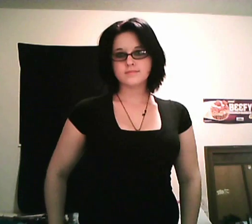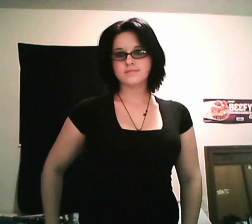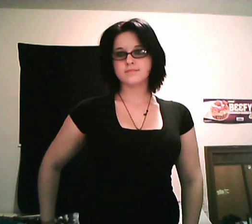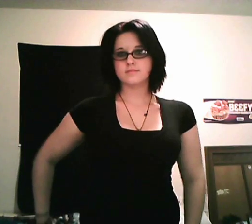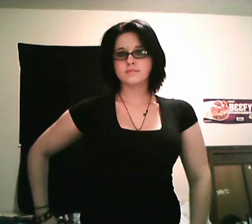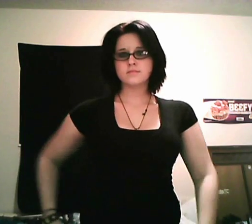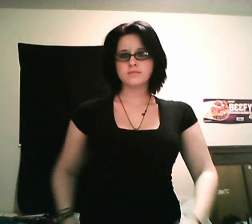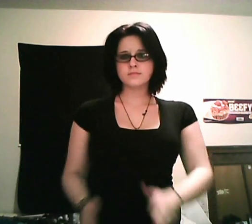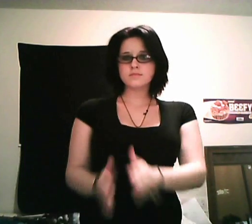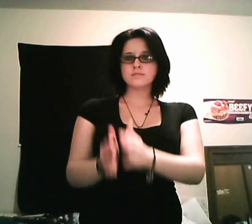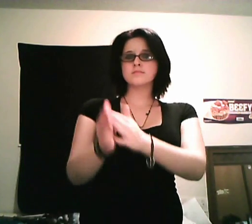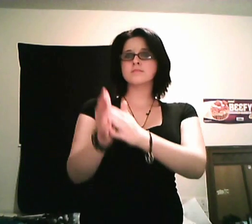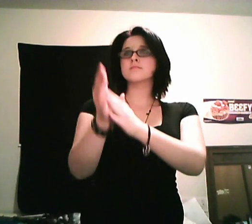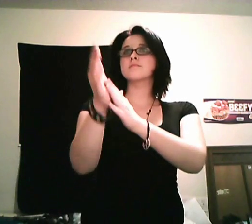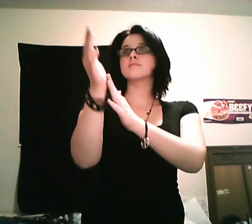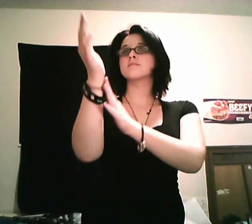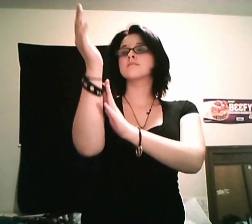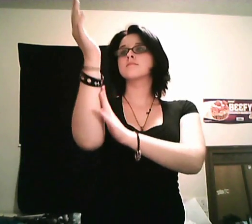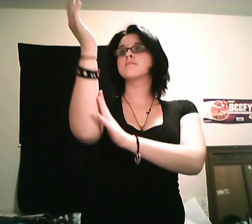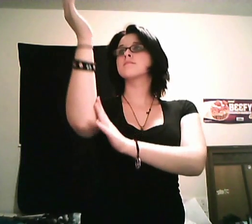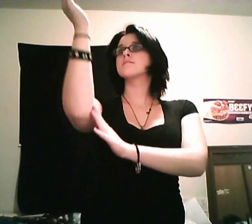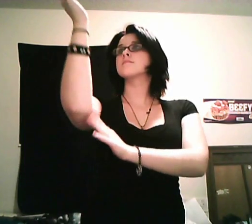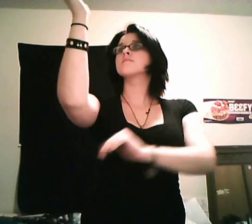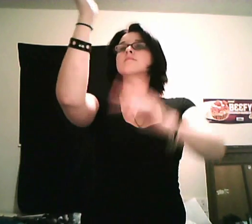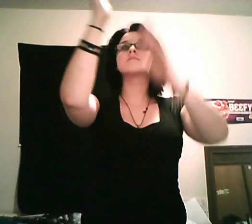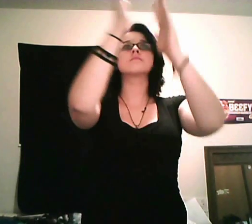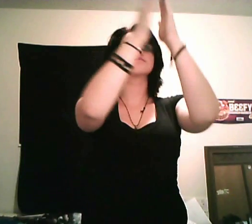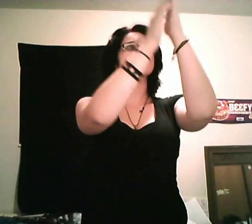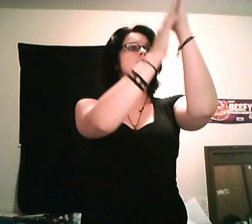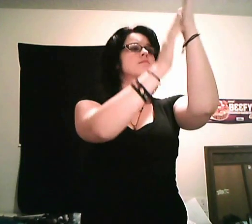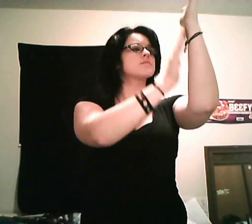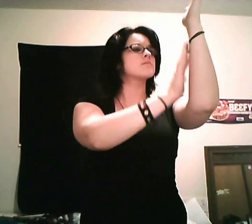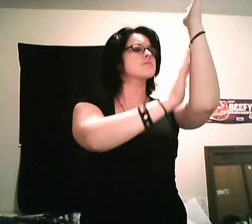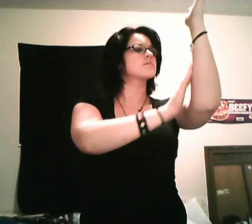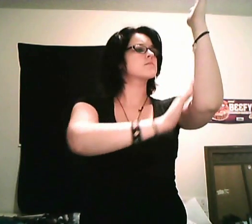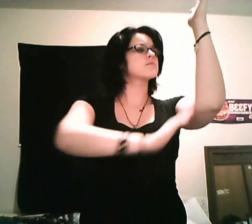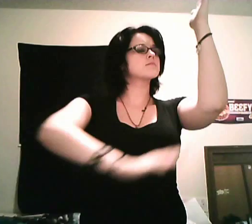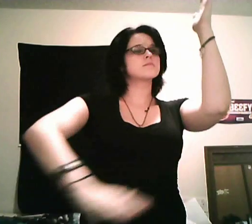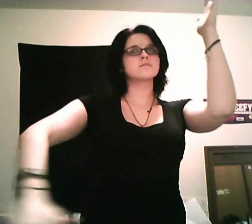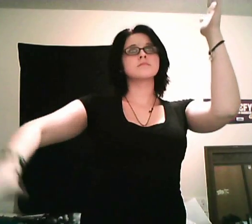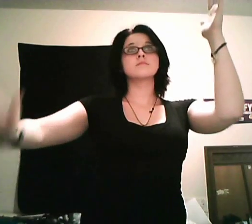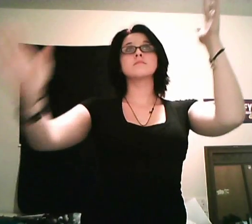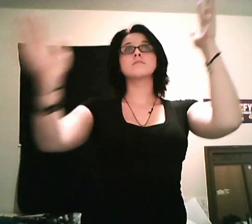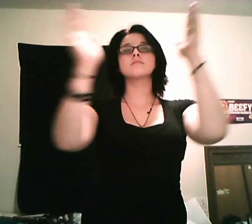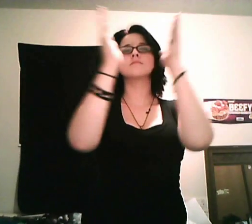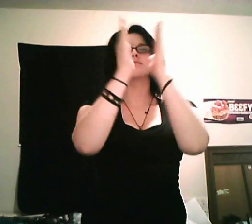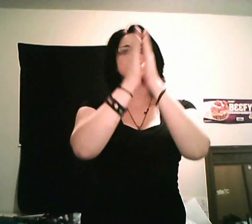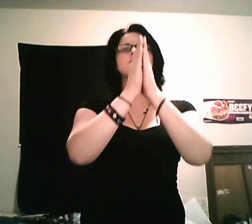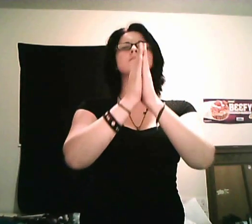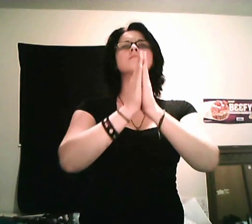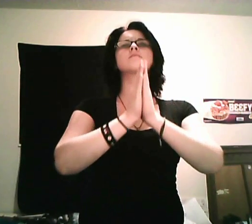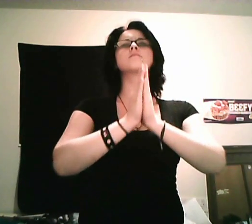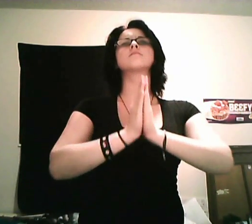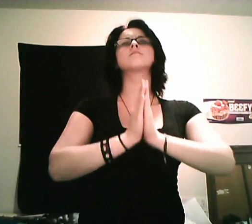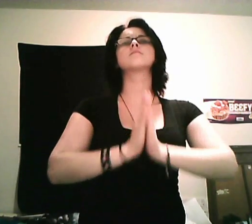And I lift my hands and pray